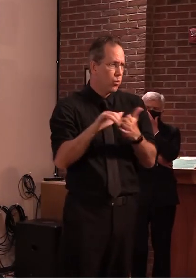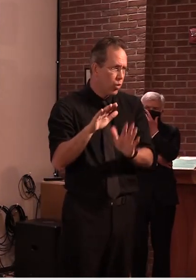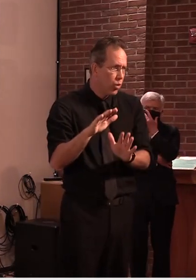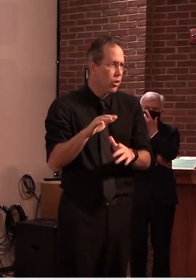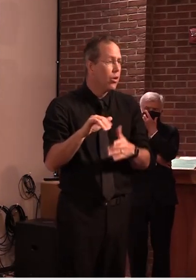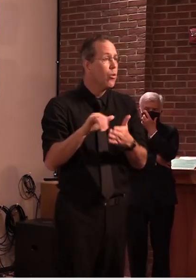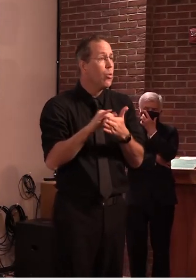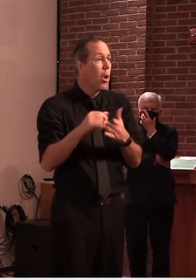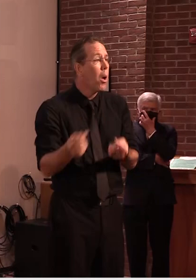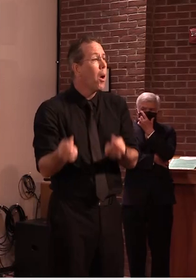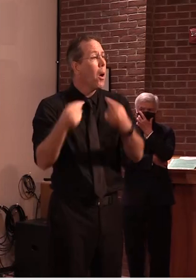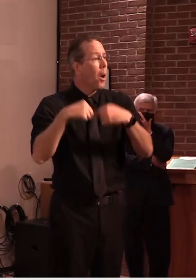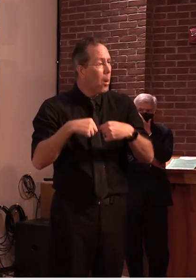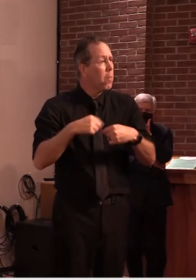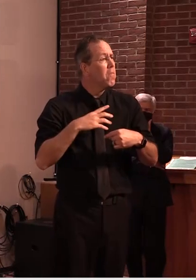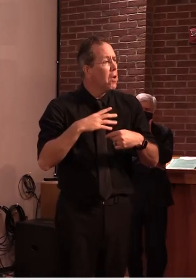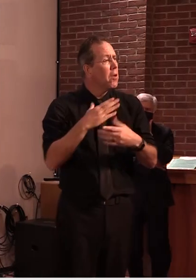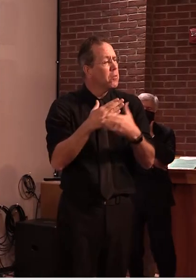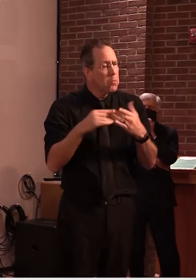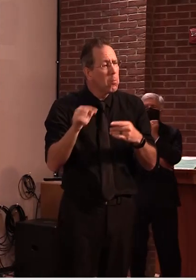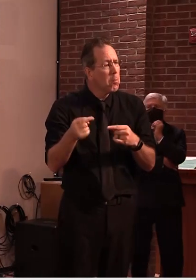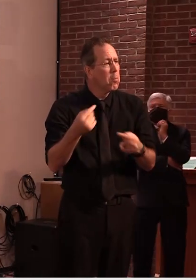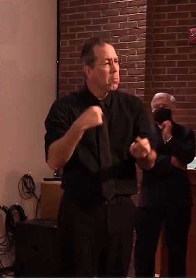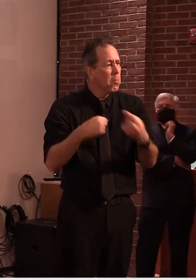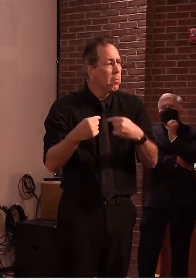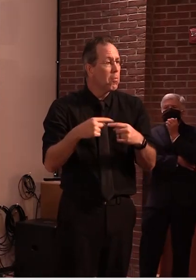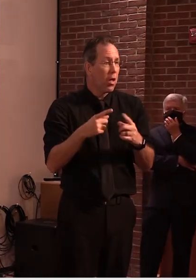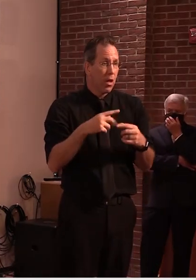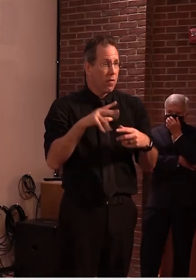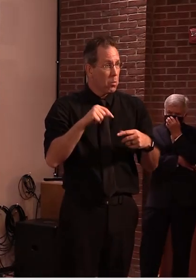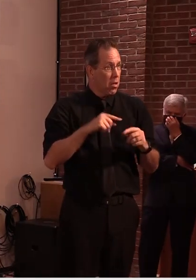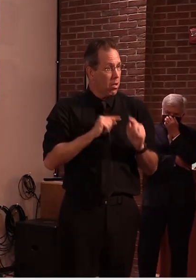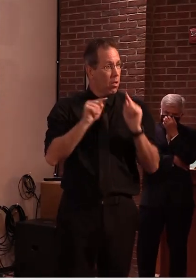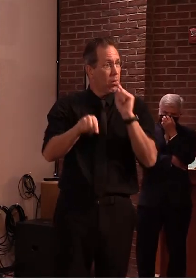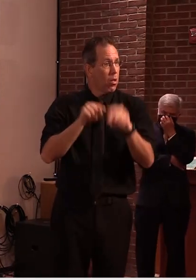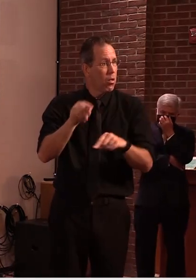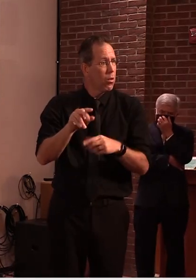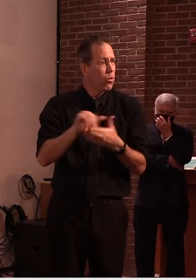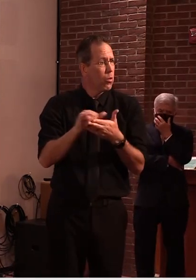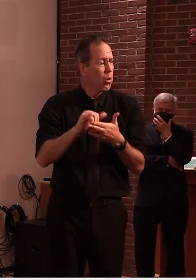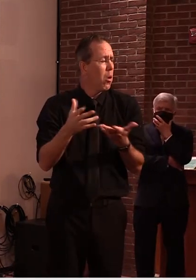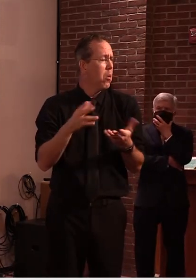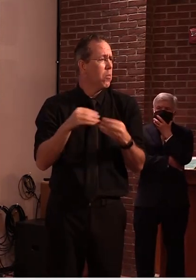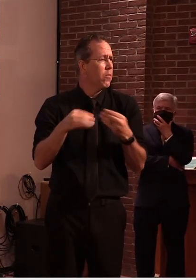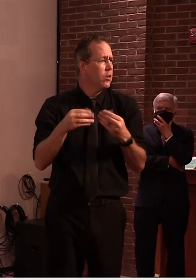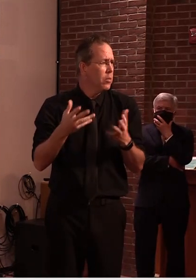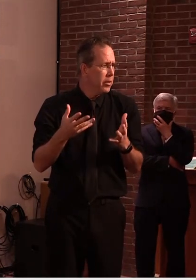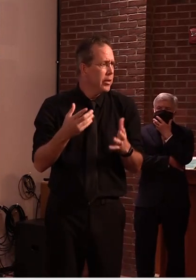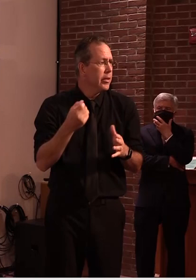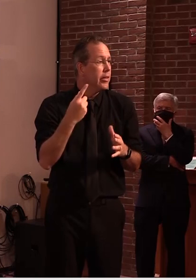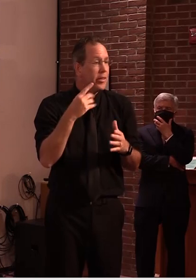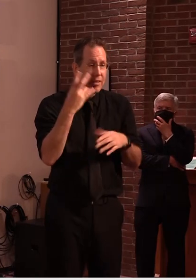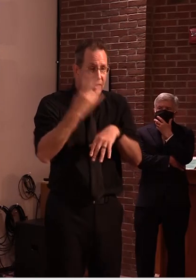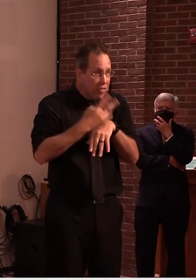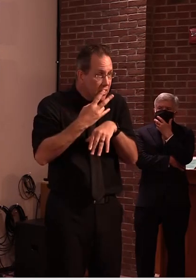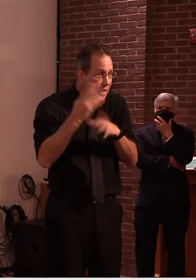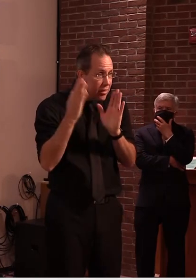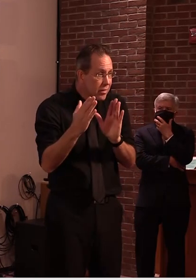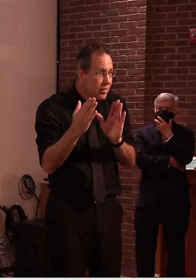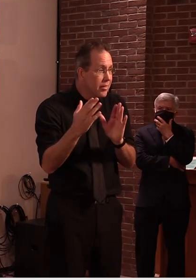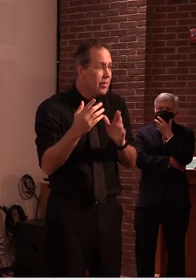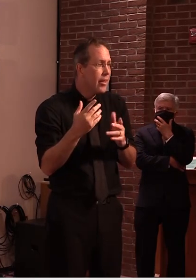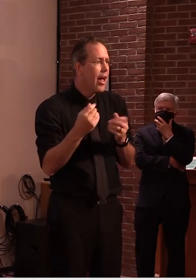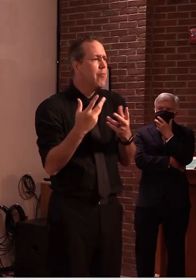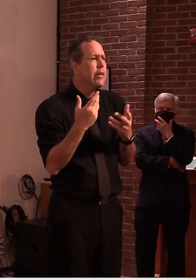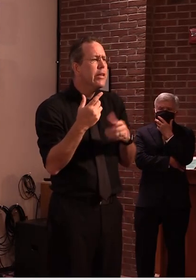on a daily basis or on a rolling seven-day average um so uh we can actually probably um get you the map as